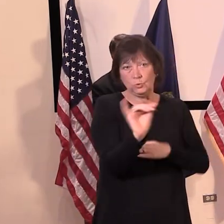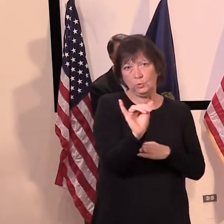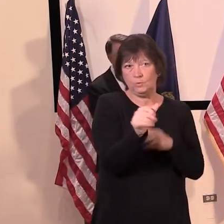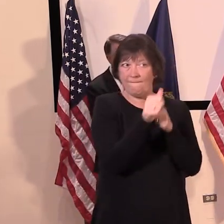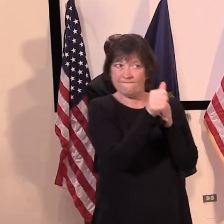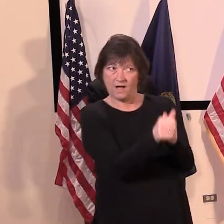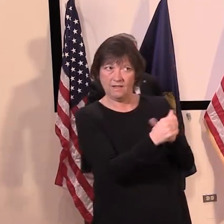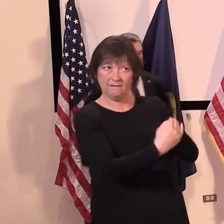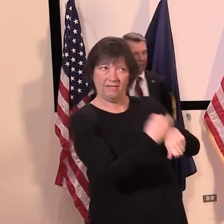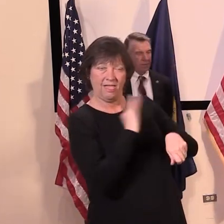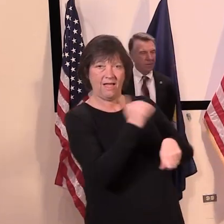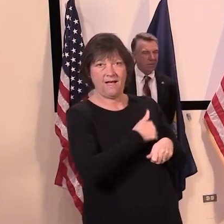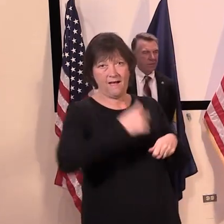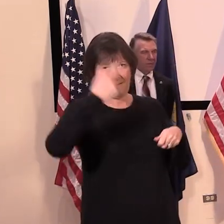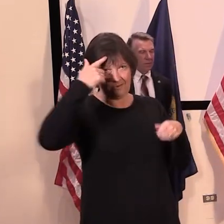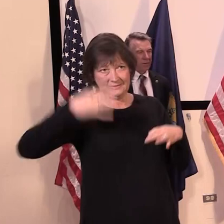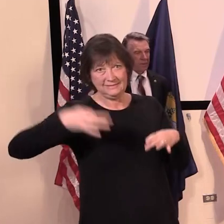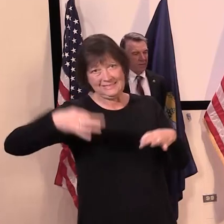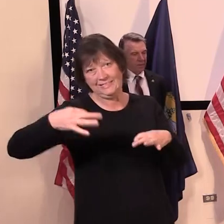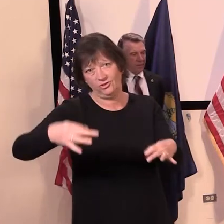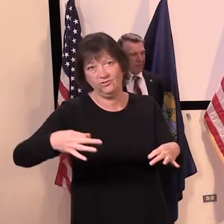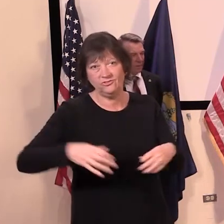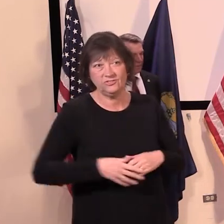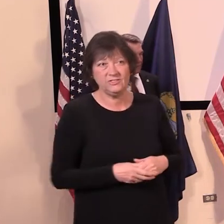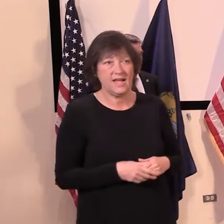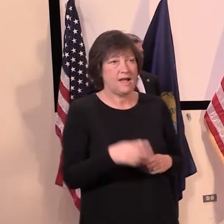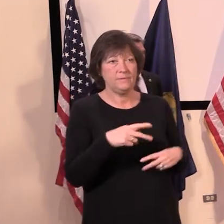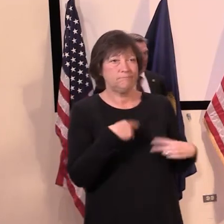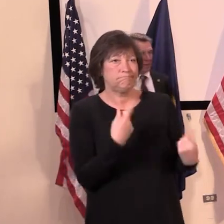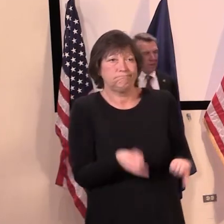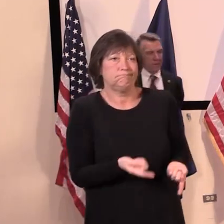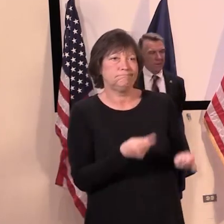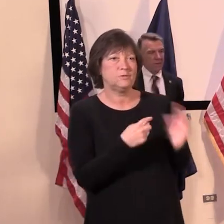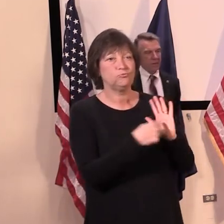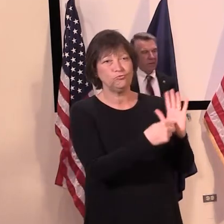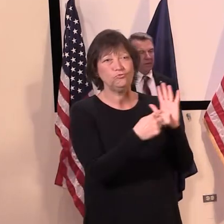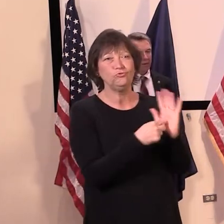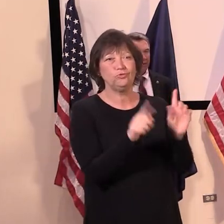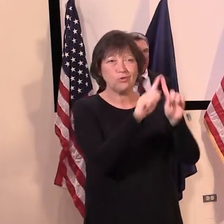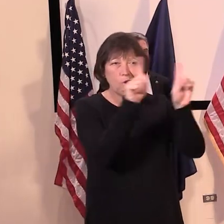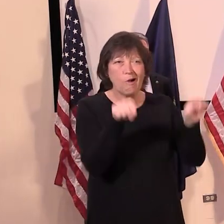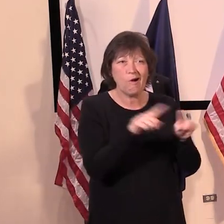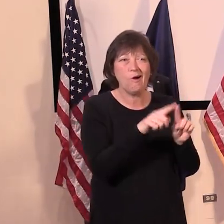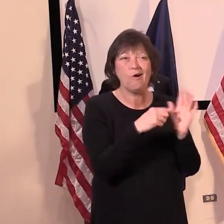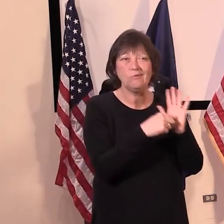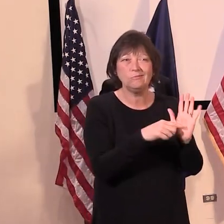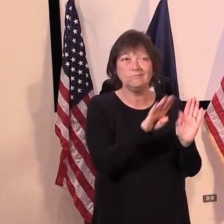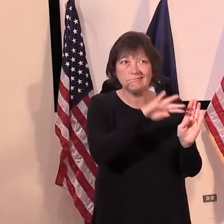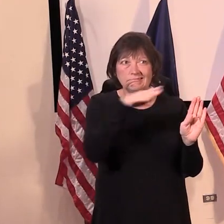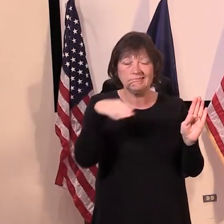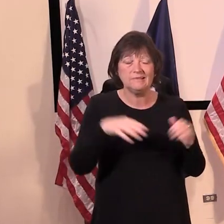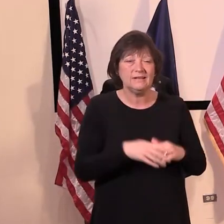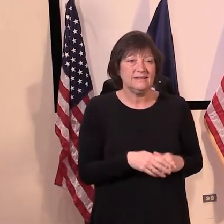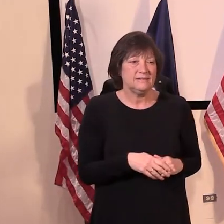that you've been looking at all along. And a lot of this is about